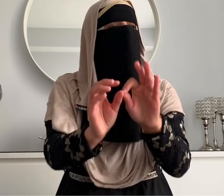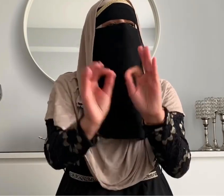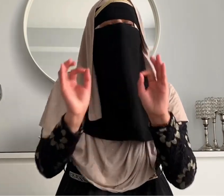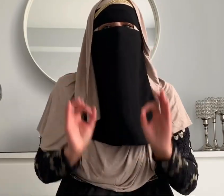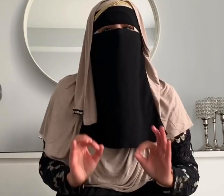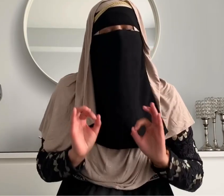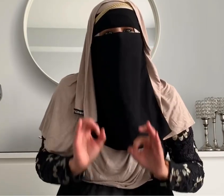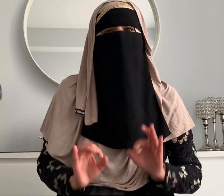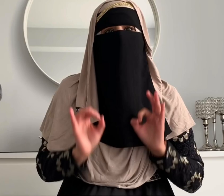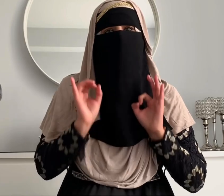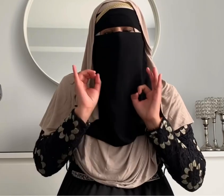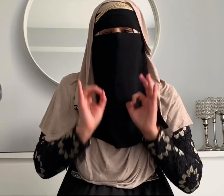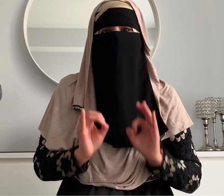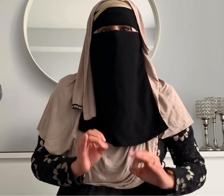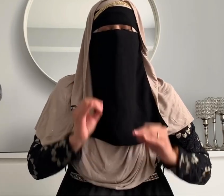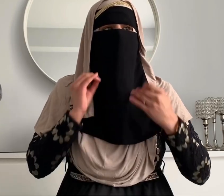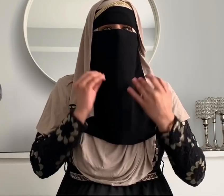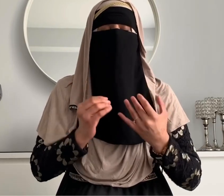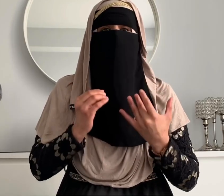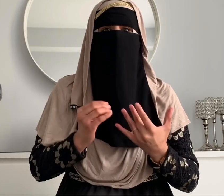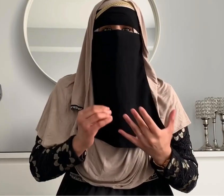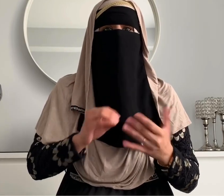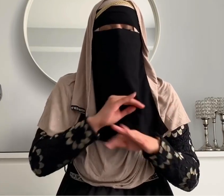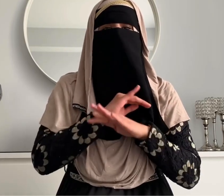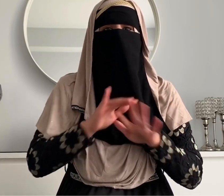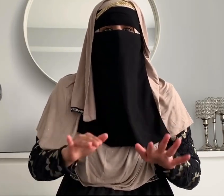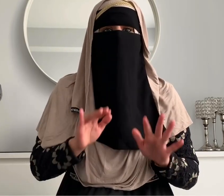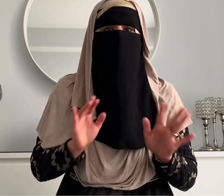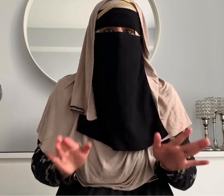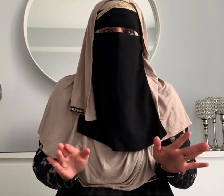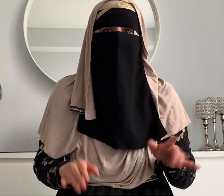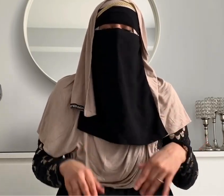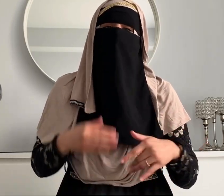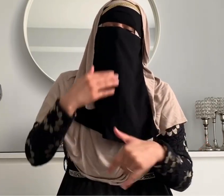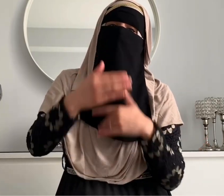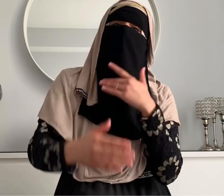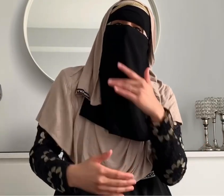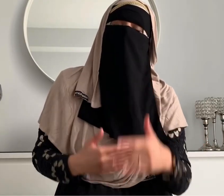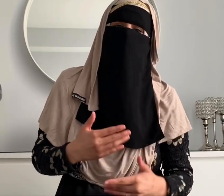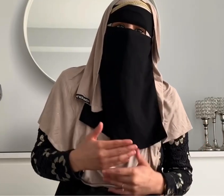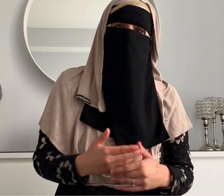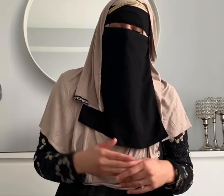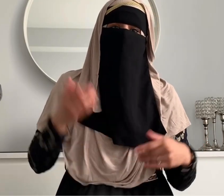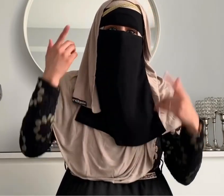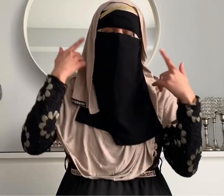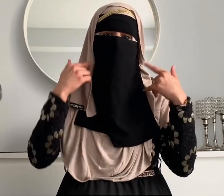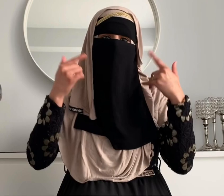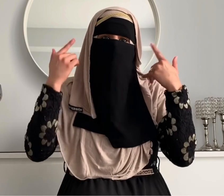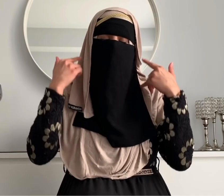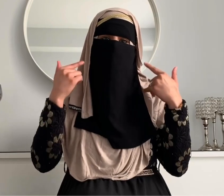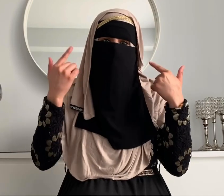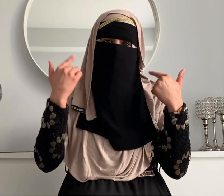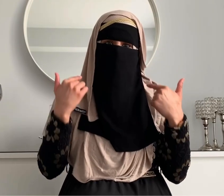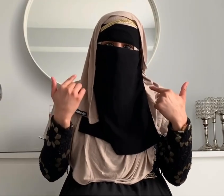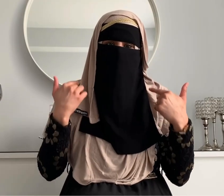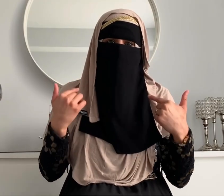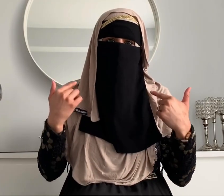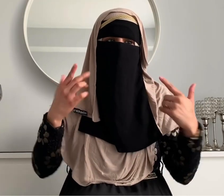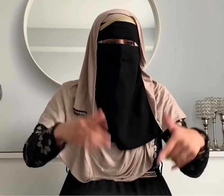you're not hindering your baby's speech development in any way you're actually encouraging it because the more exposure they get to words the